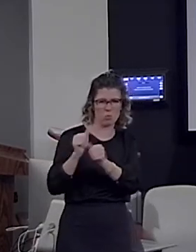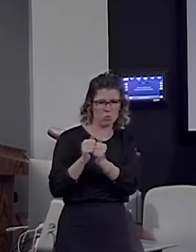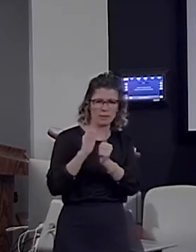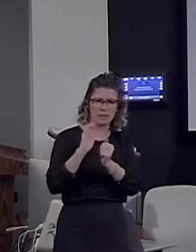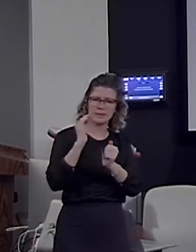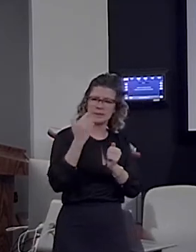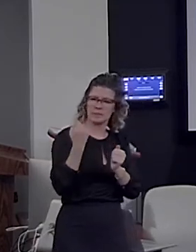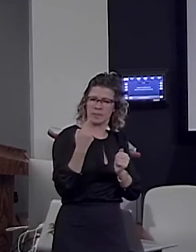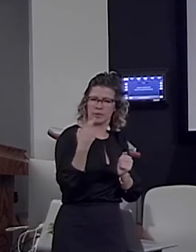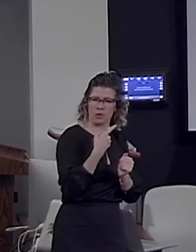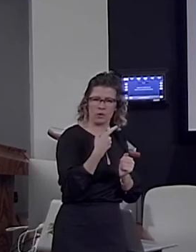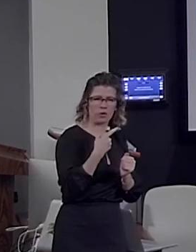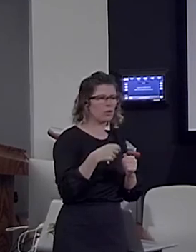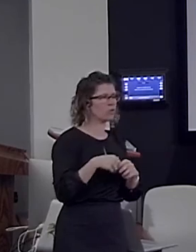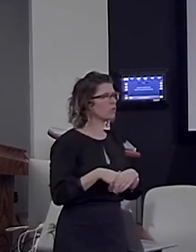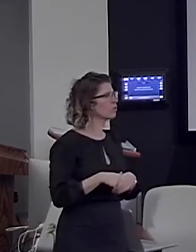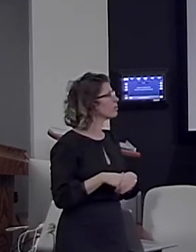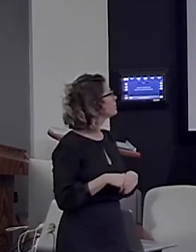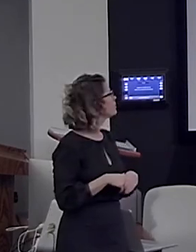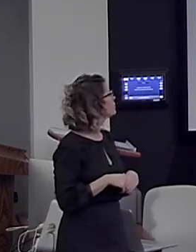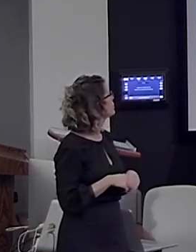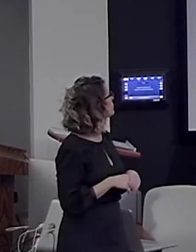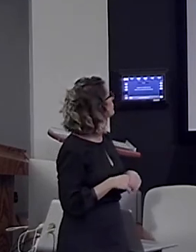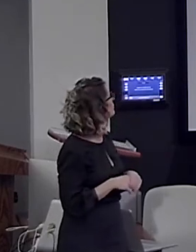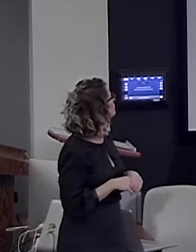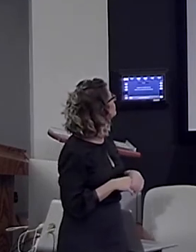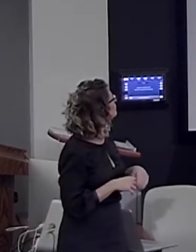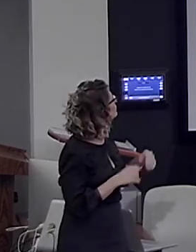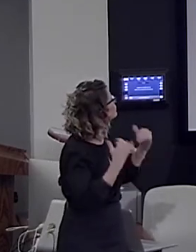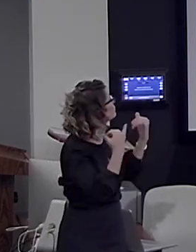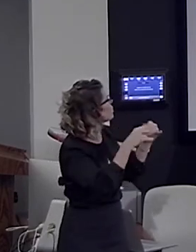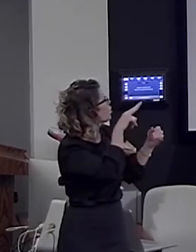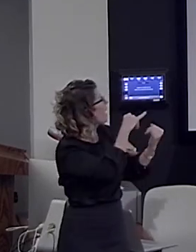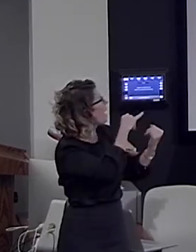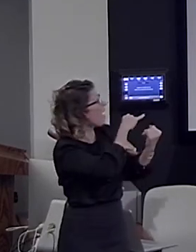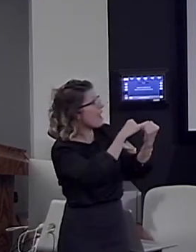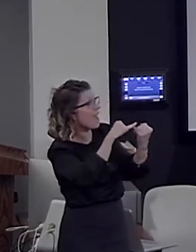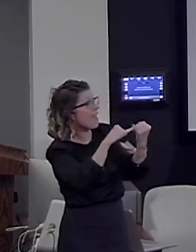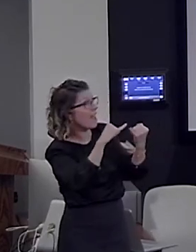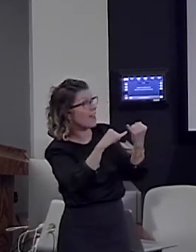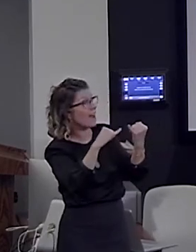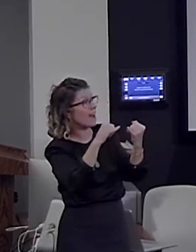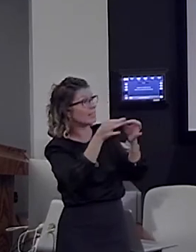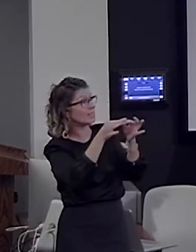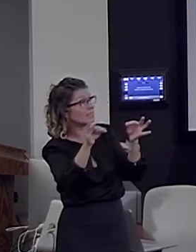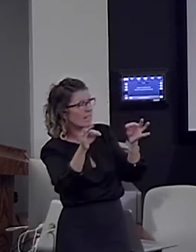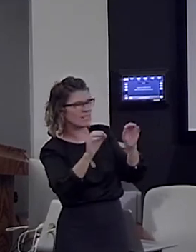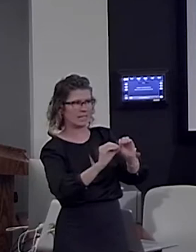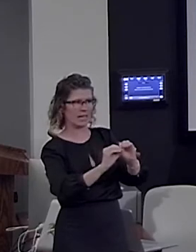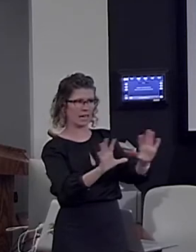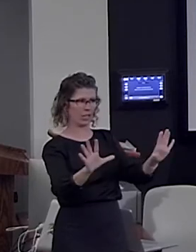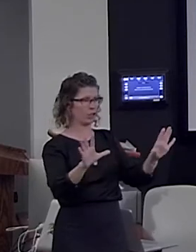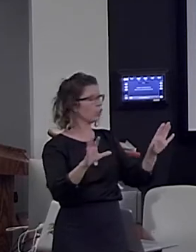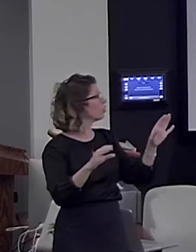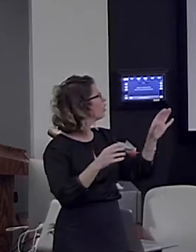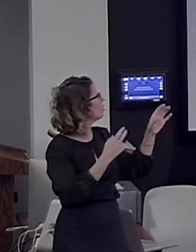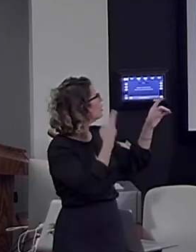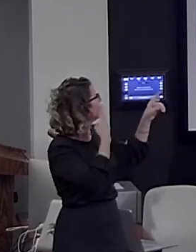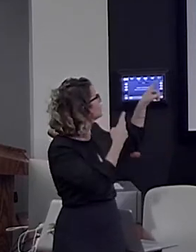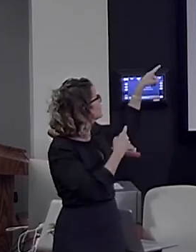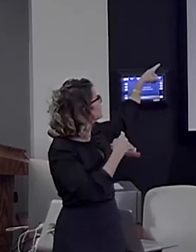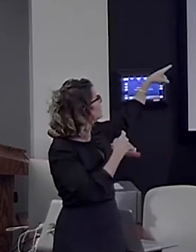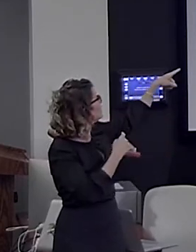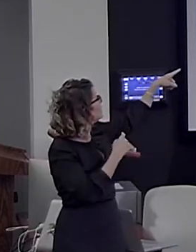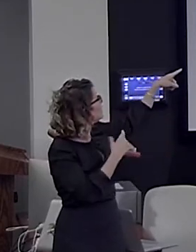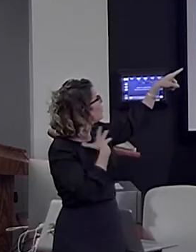Okay. Now, if we look at the end of the sentence, we can see this much more clearly. I hope you can see that after this last word,